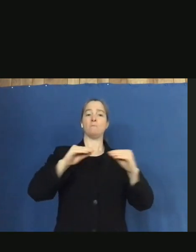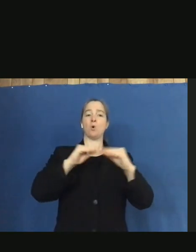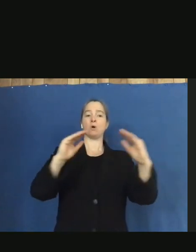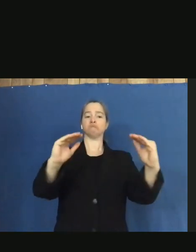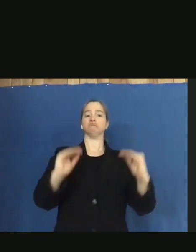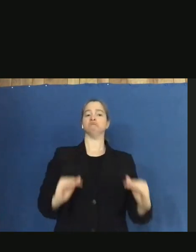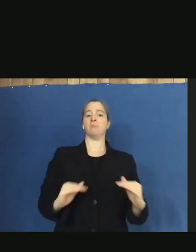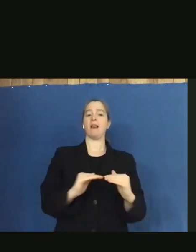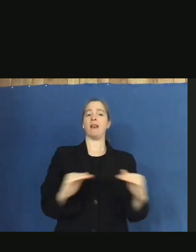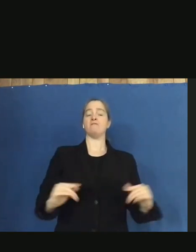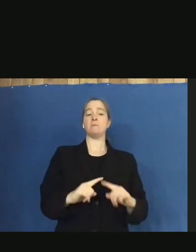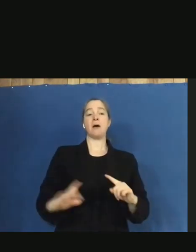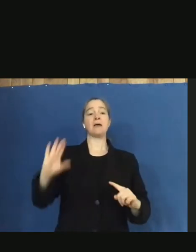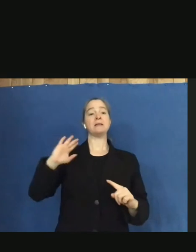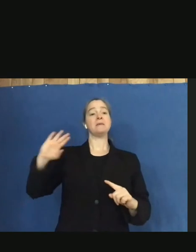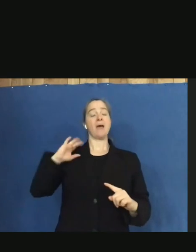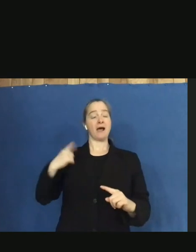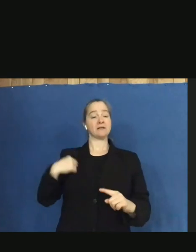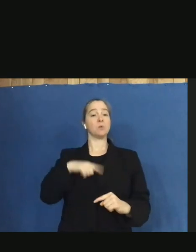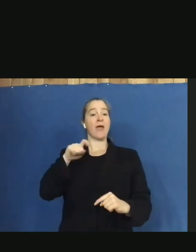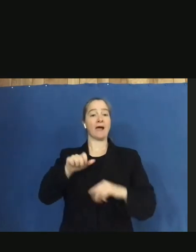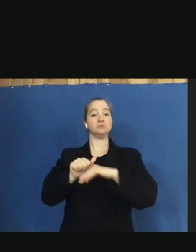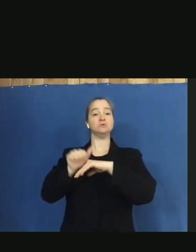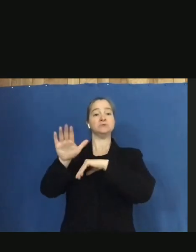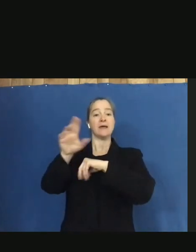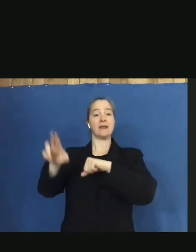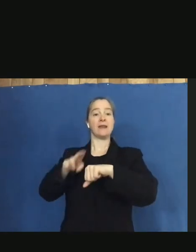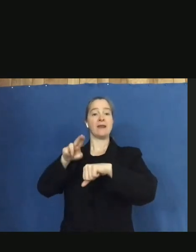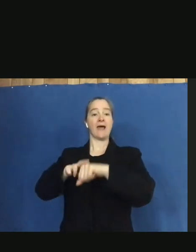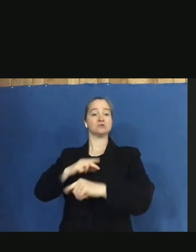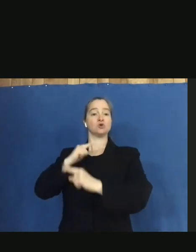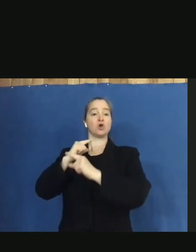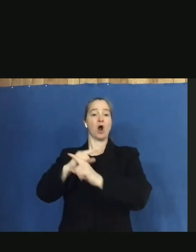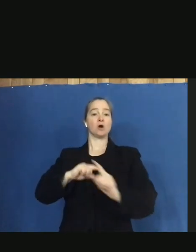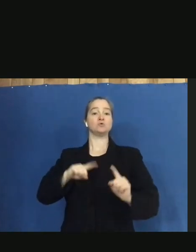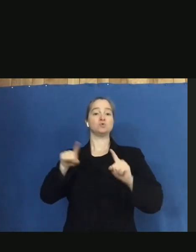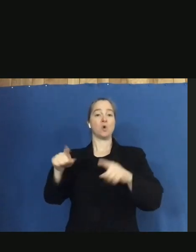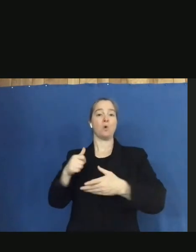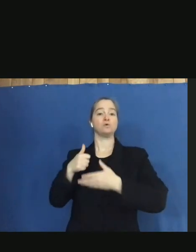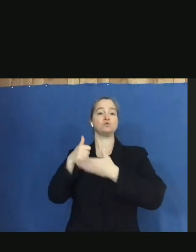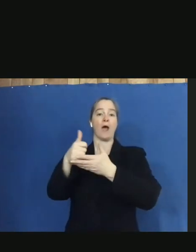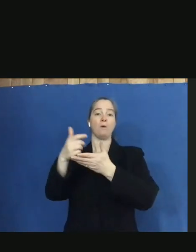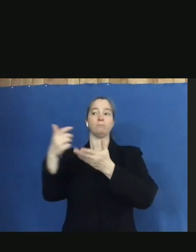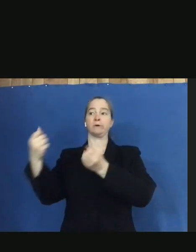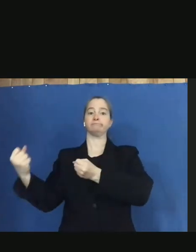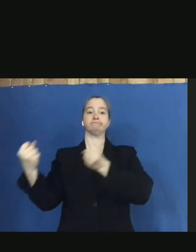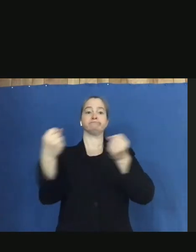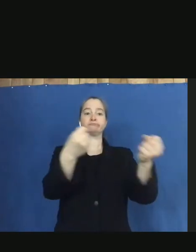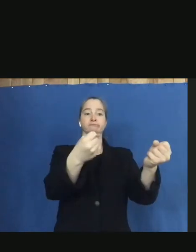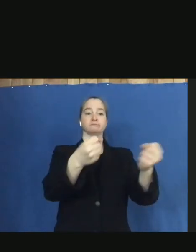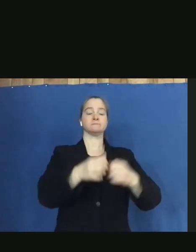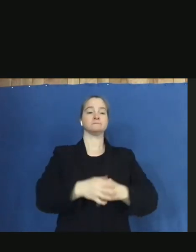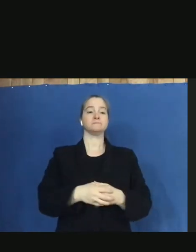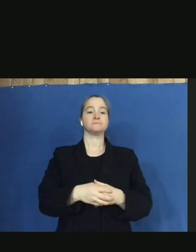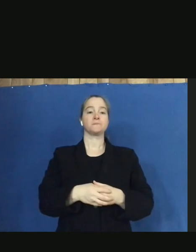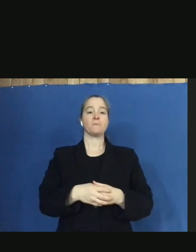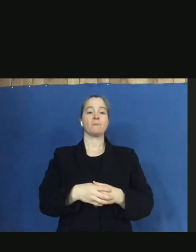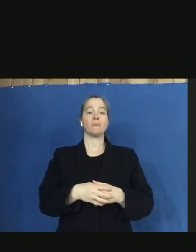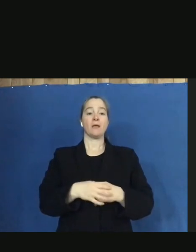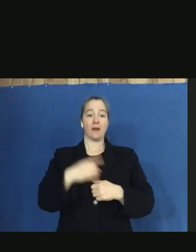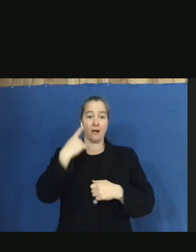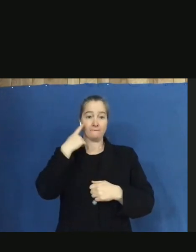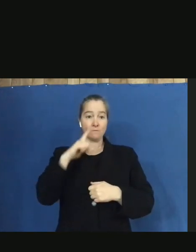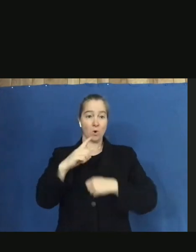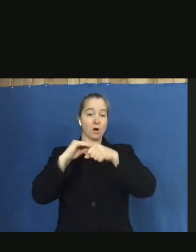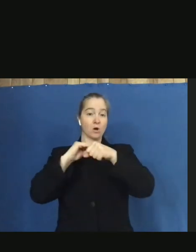in the past where we've had to deploy National Guard to be able to go out and handle this. When it comes to not just the COVID-19 vaccine,